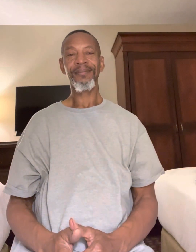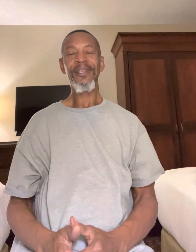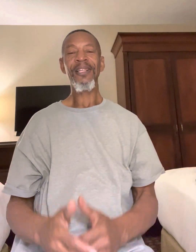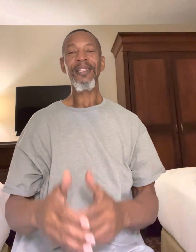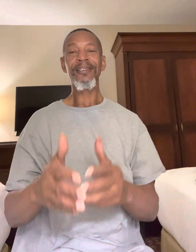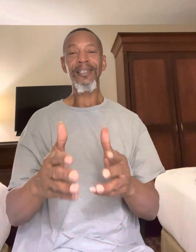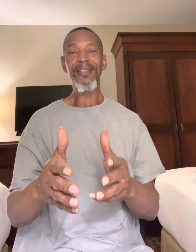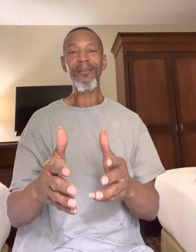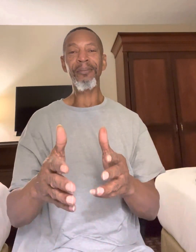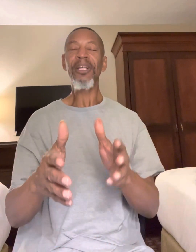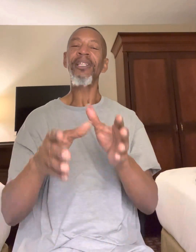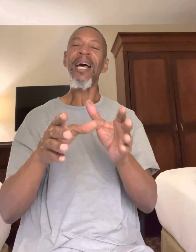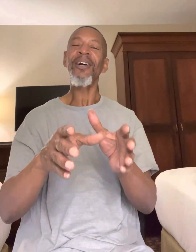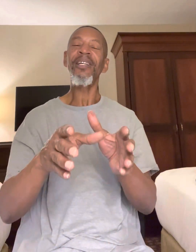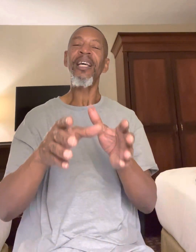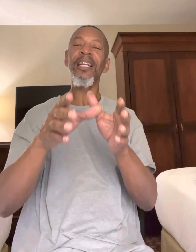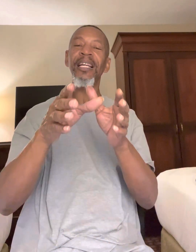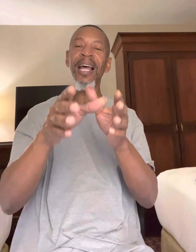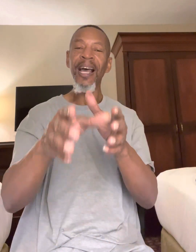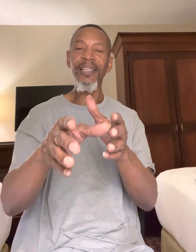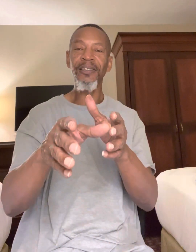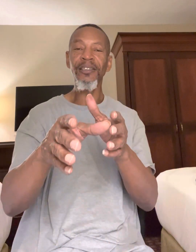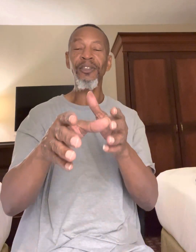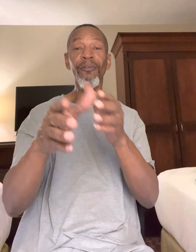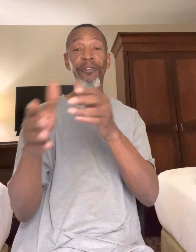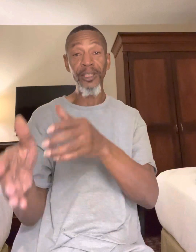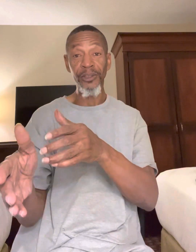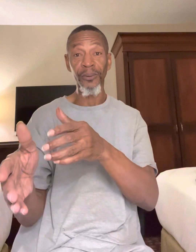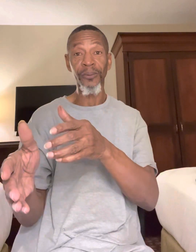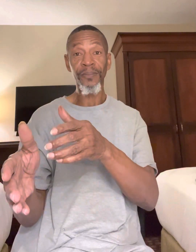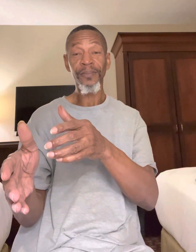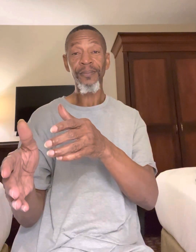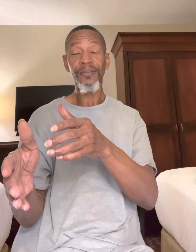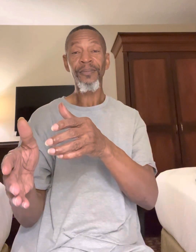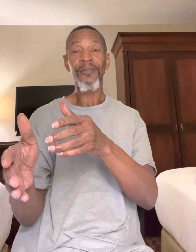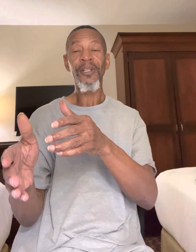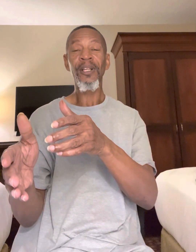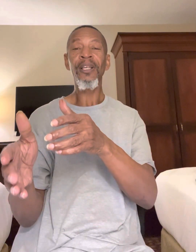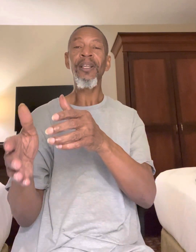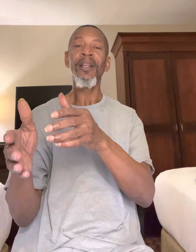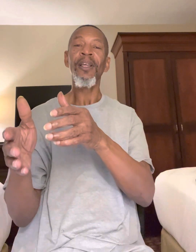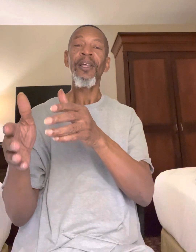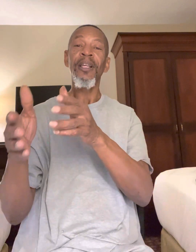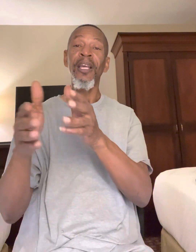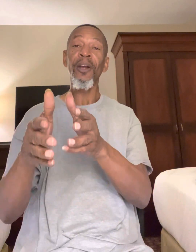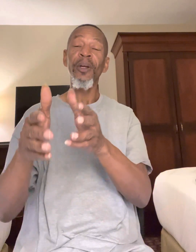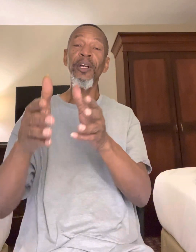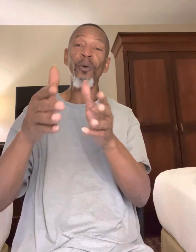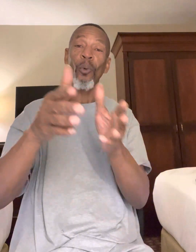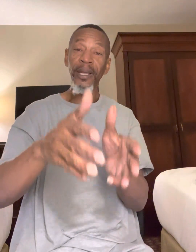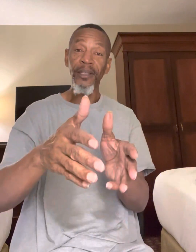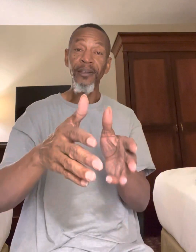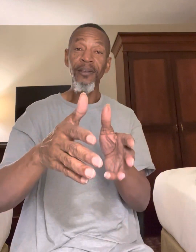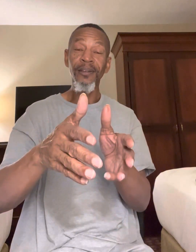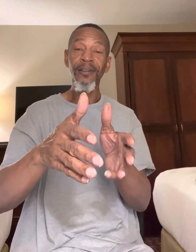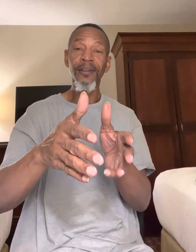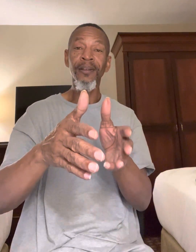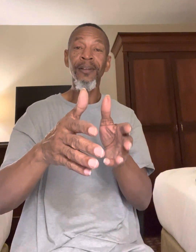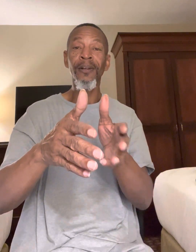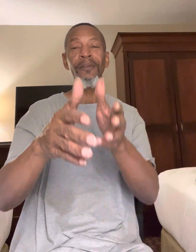See, because how can a liar's vessel carry the weight of